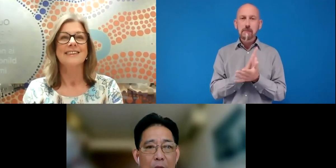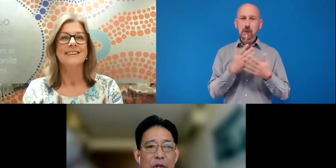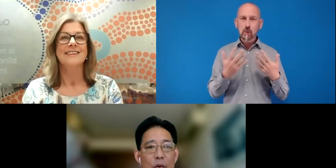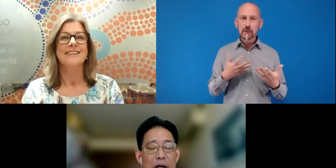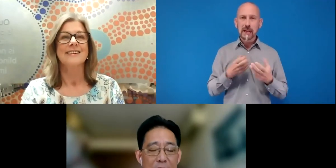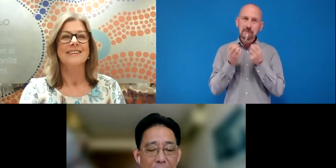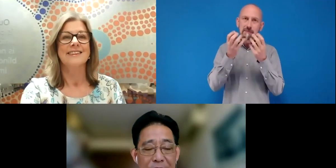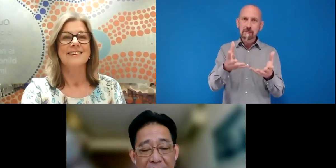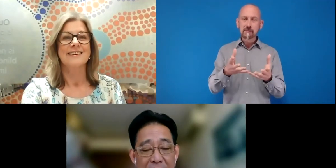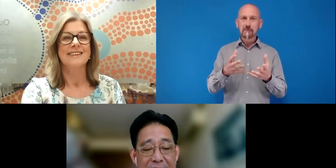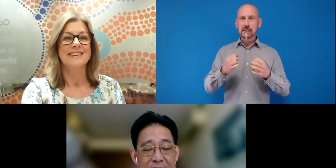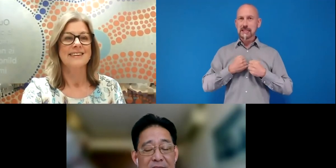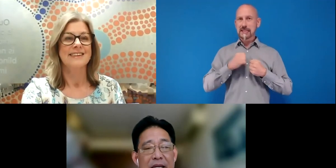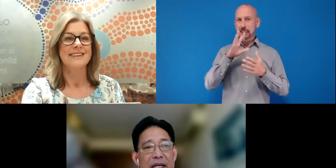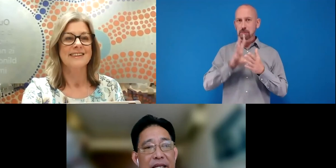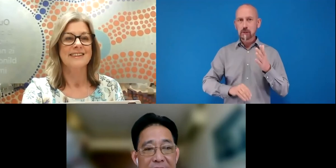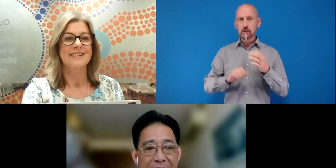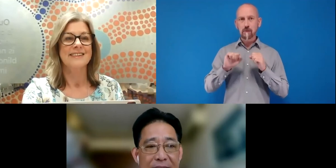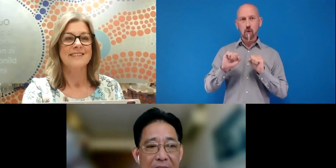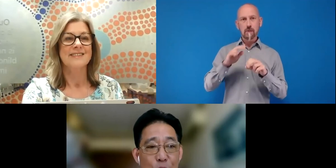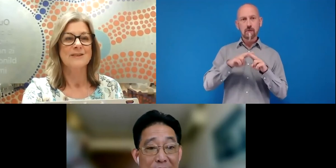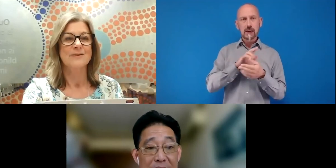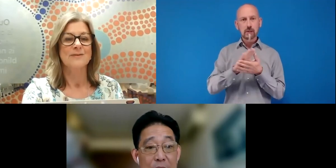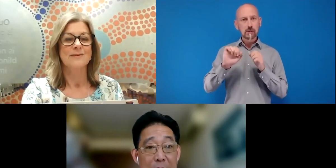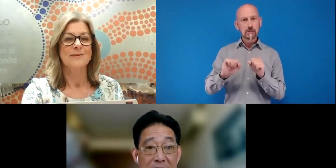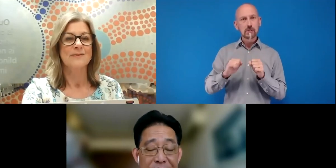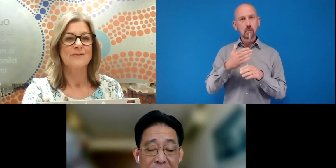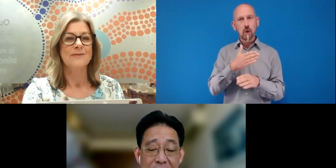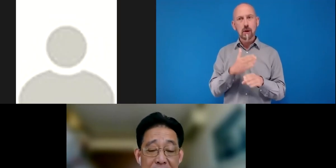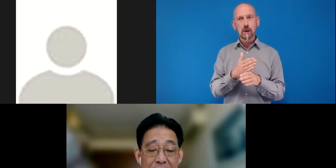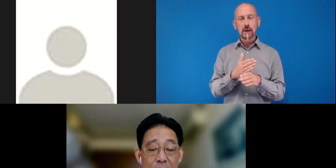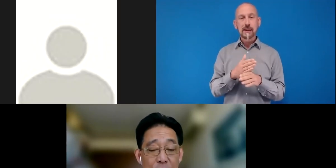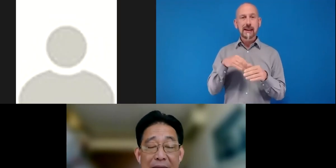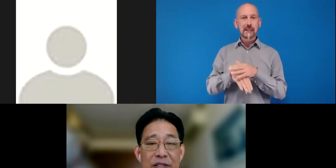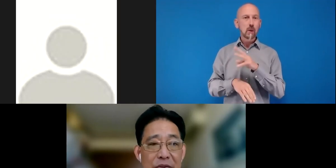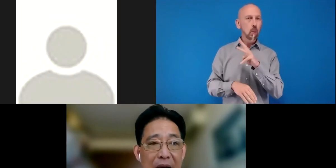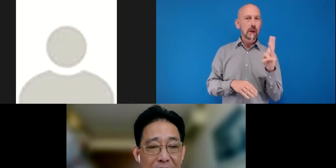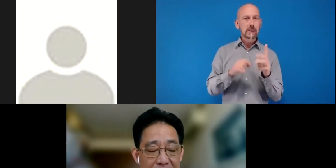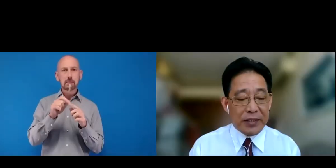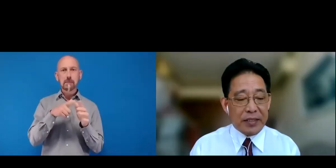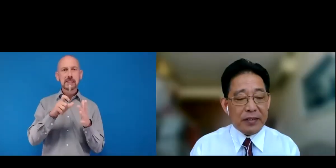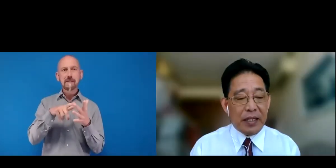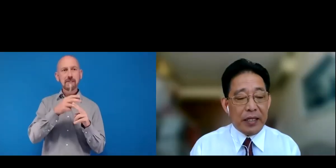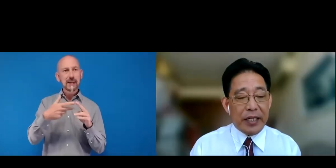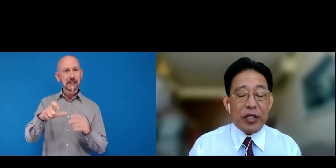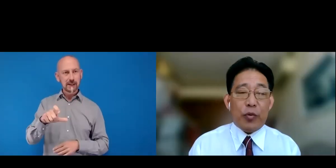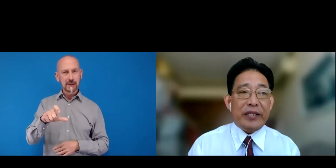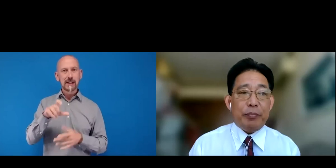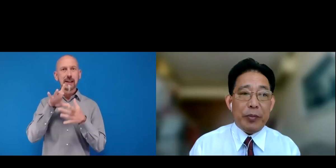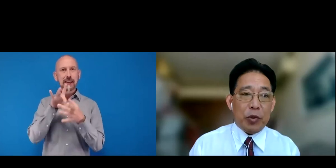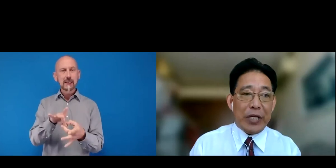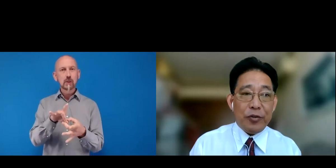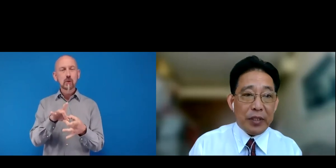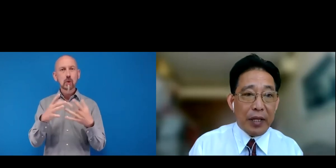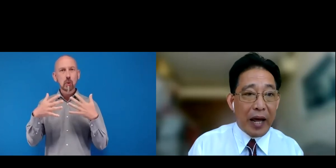of the work of the Foundation in Asia and Western Pacific related to the advancing integrated